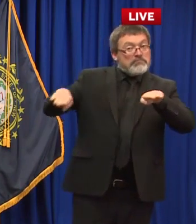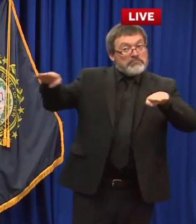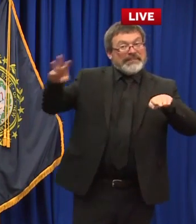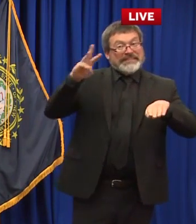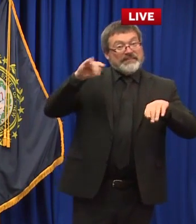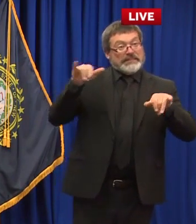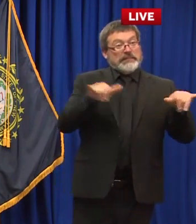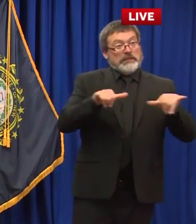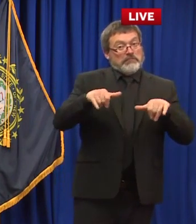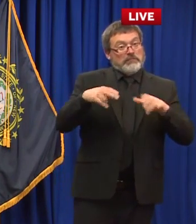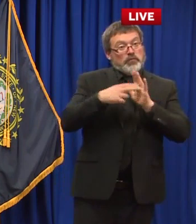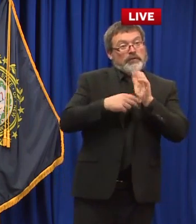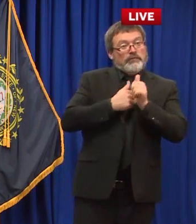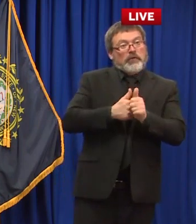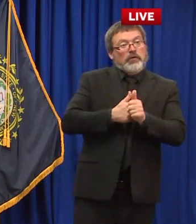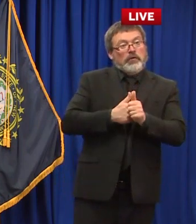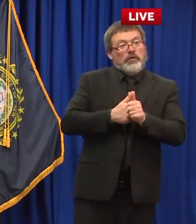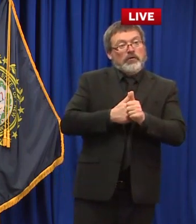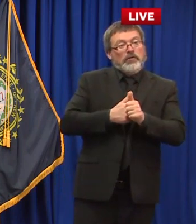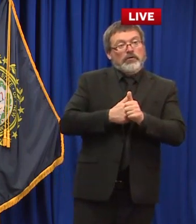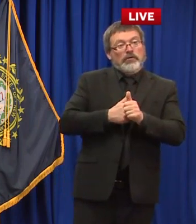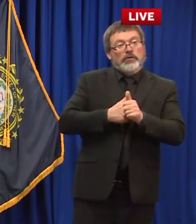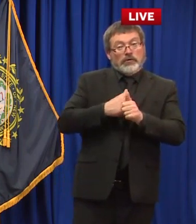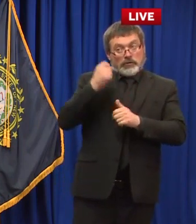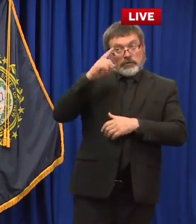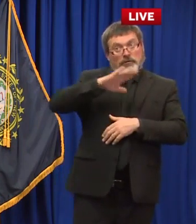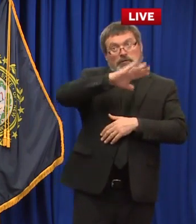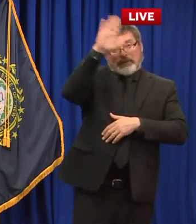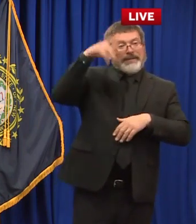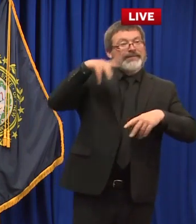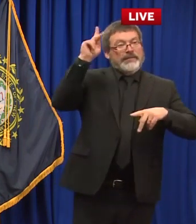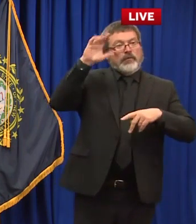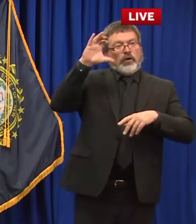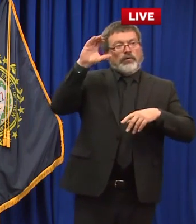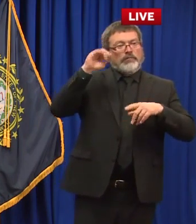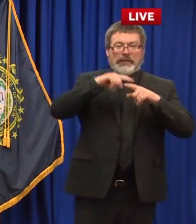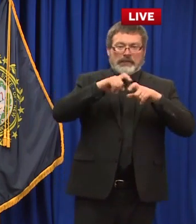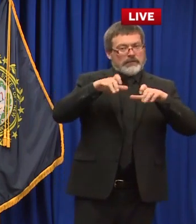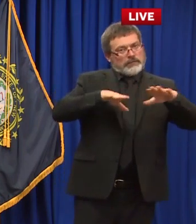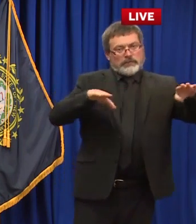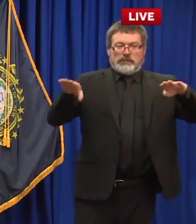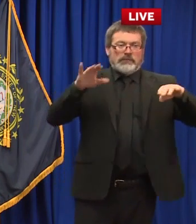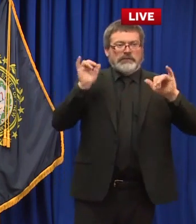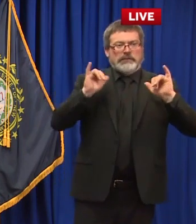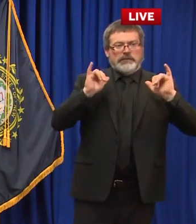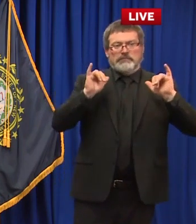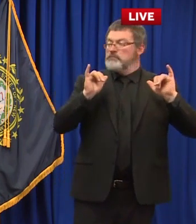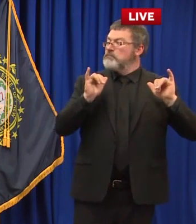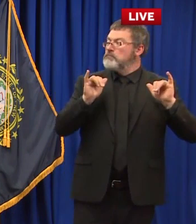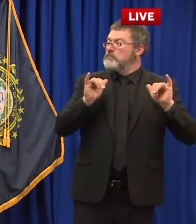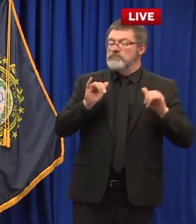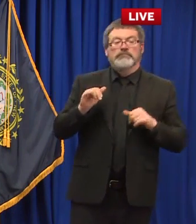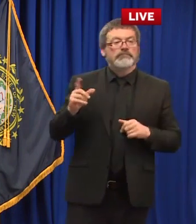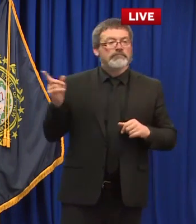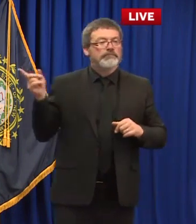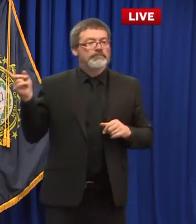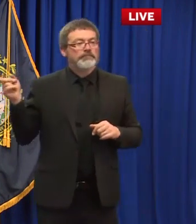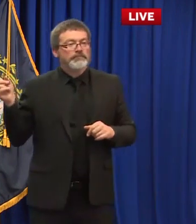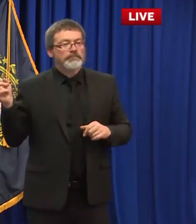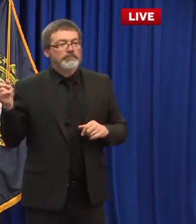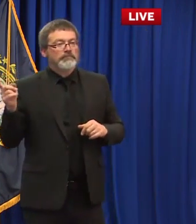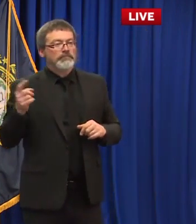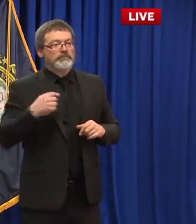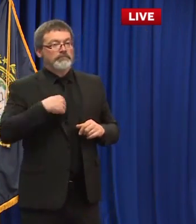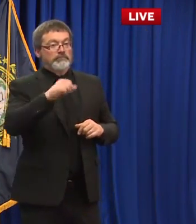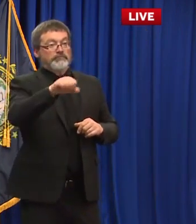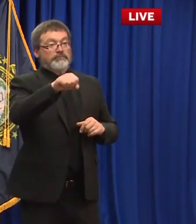even in areas where we can allow you to open up to a hundred percent um i don't know the physical uh what we decided and realized was we don't know the physical setup